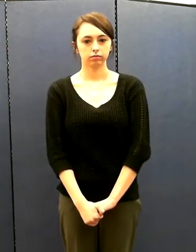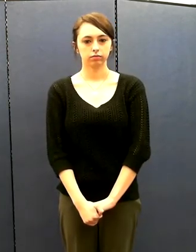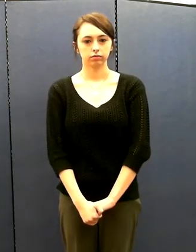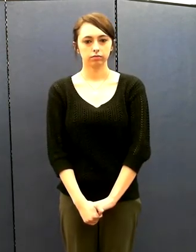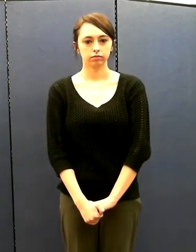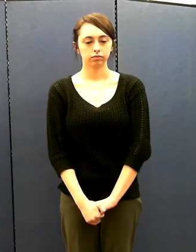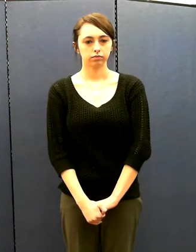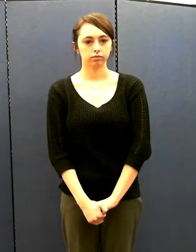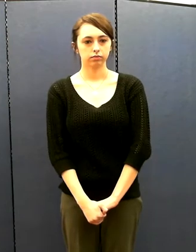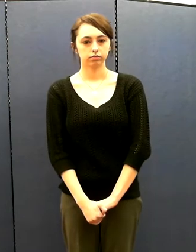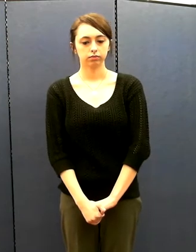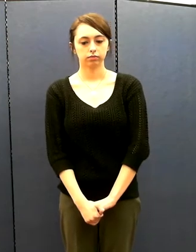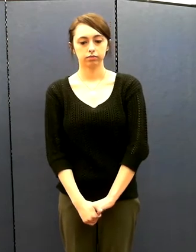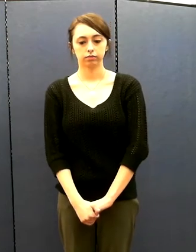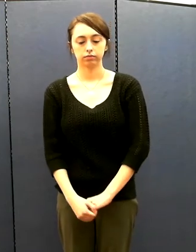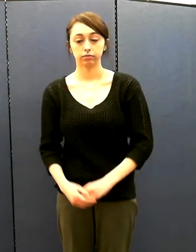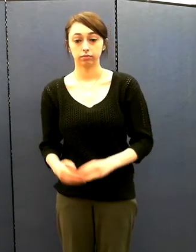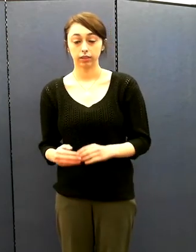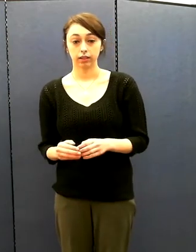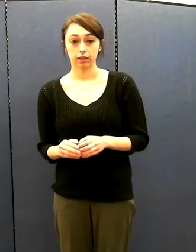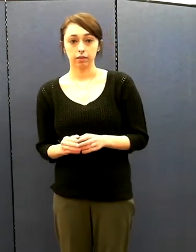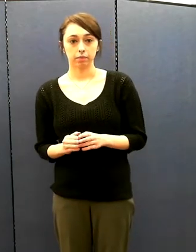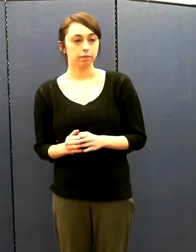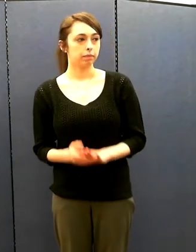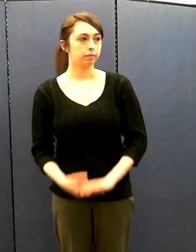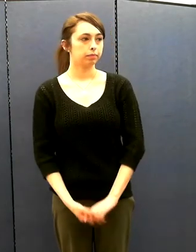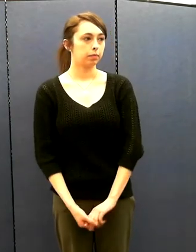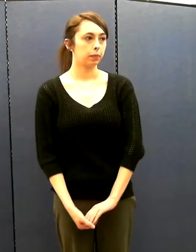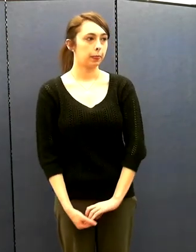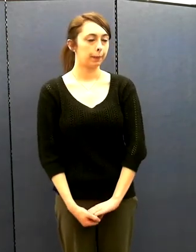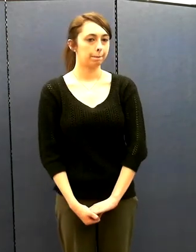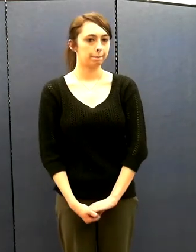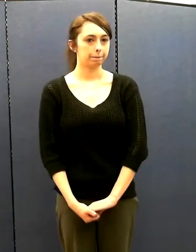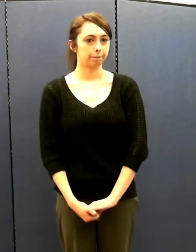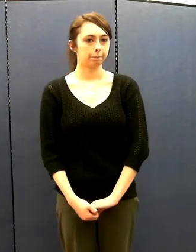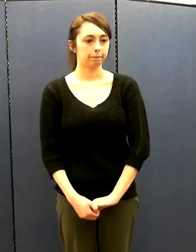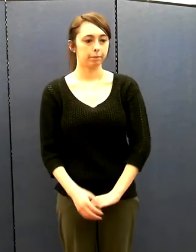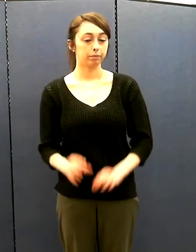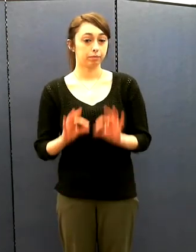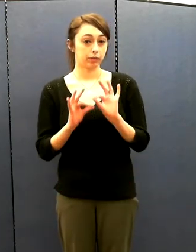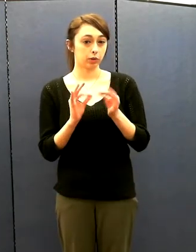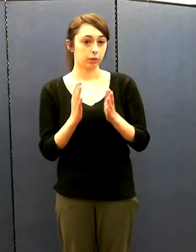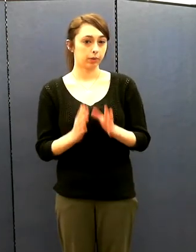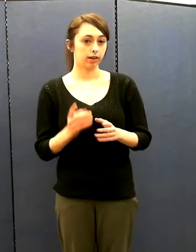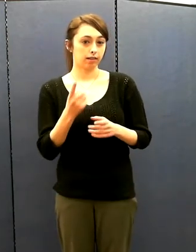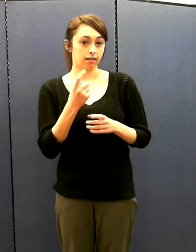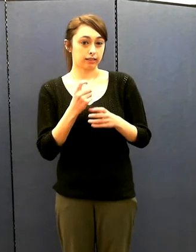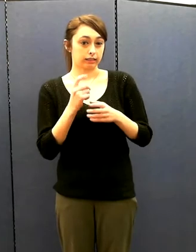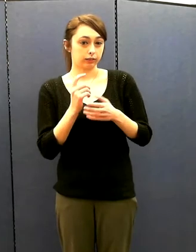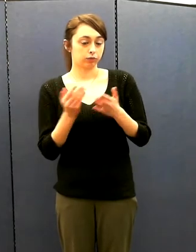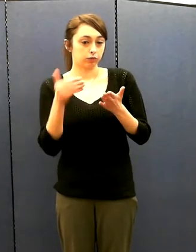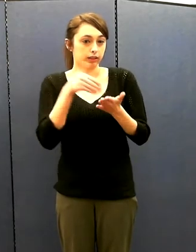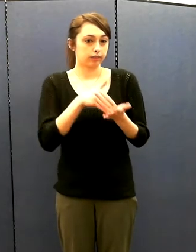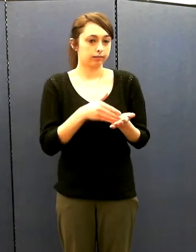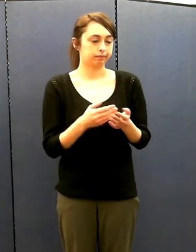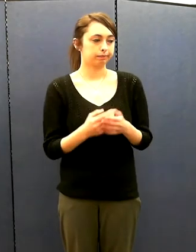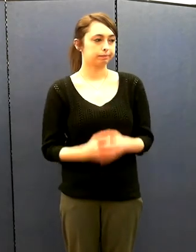own motorcycle. Could you please repeat what kind of motorcycles you take? Their own